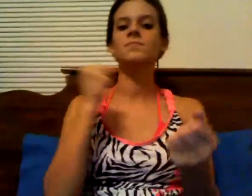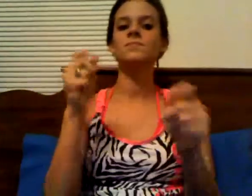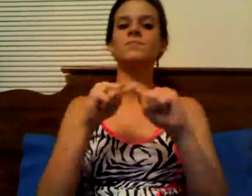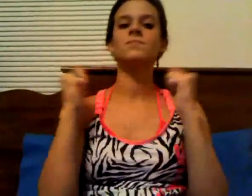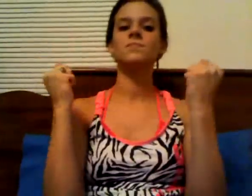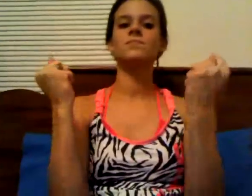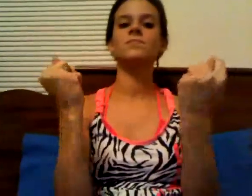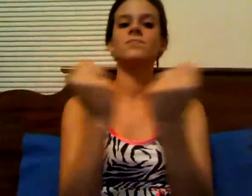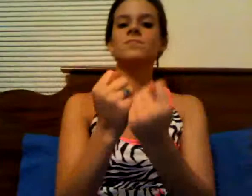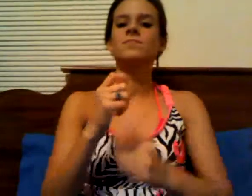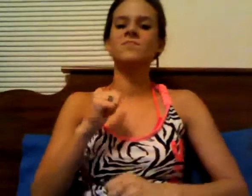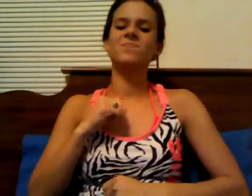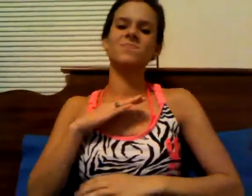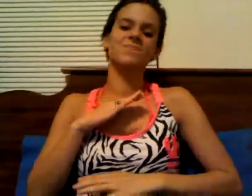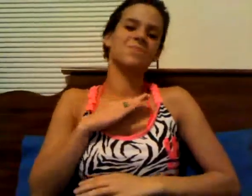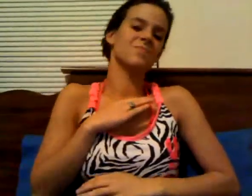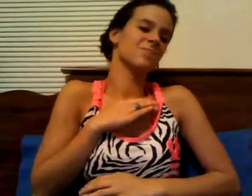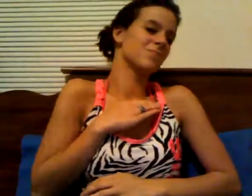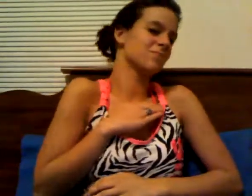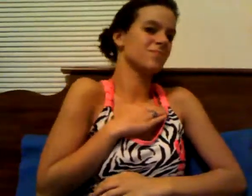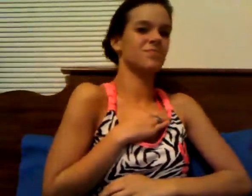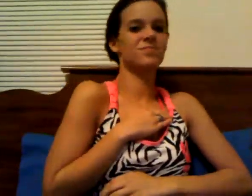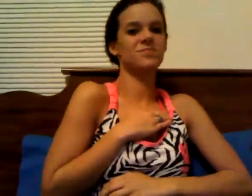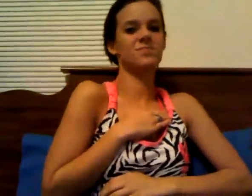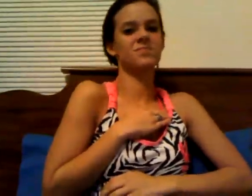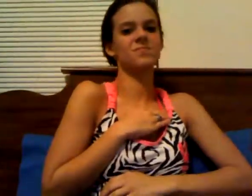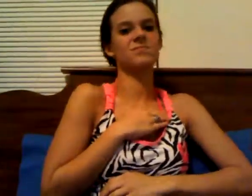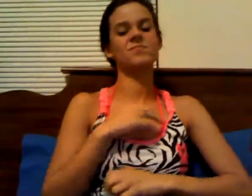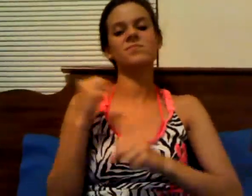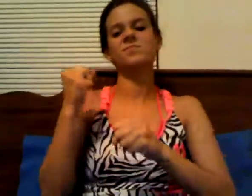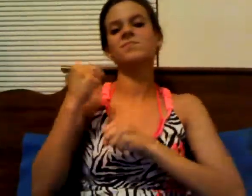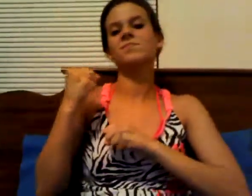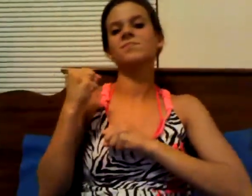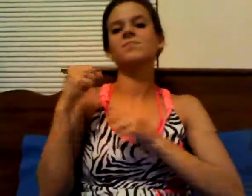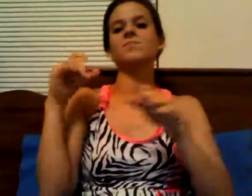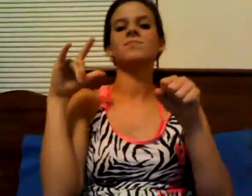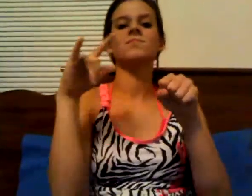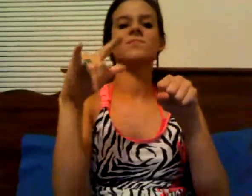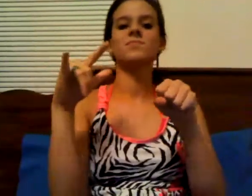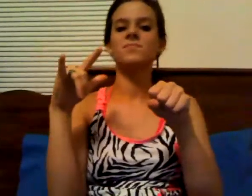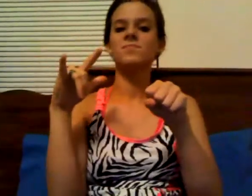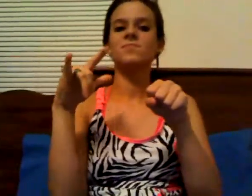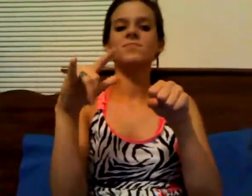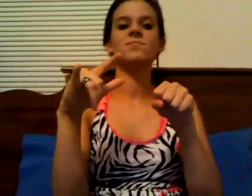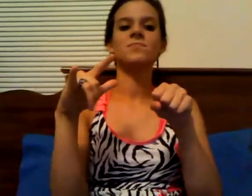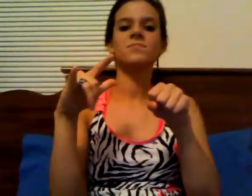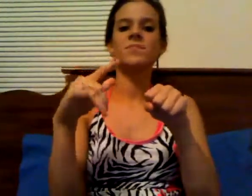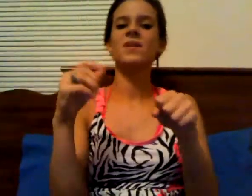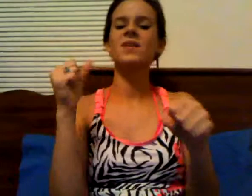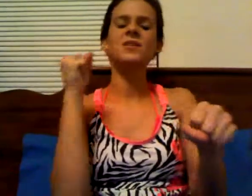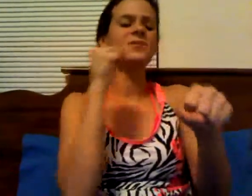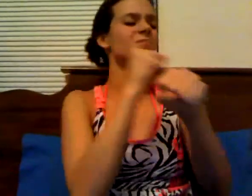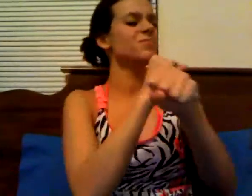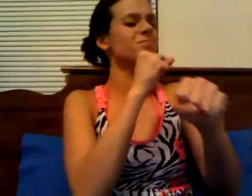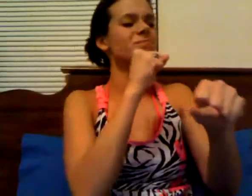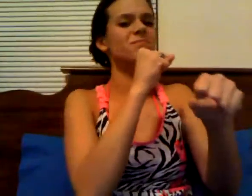I'm still a loser in my mind I am the soldier in the airport, facing